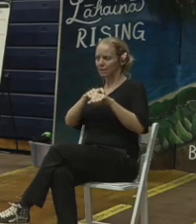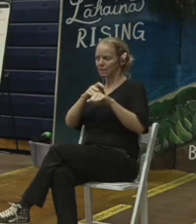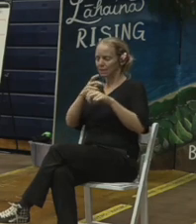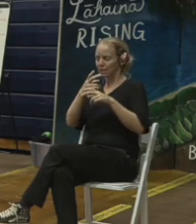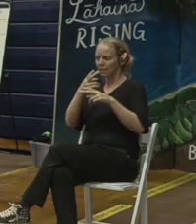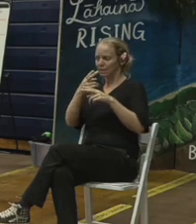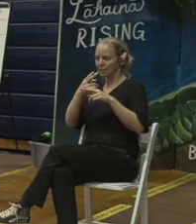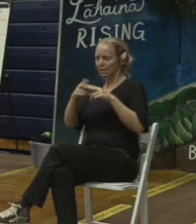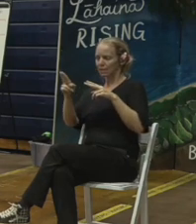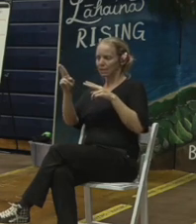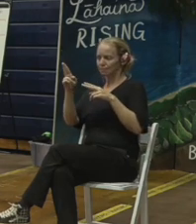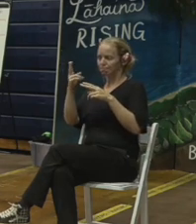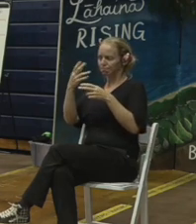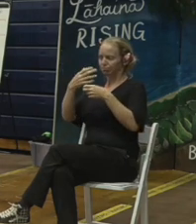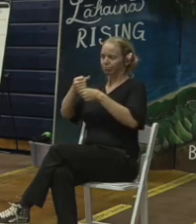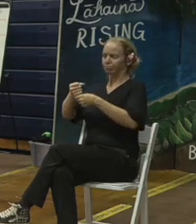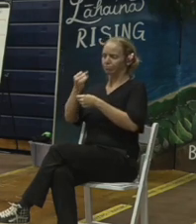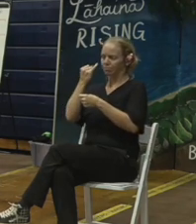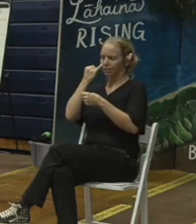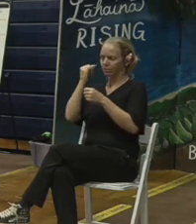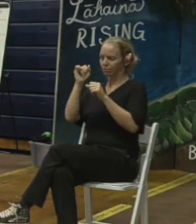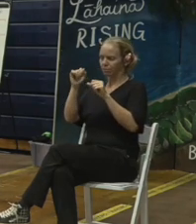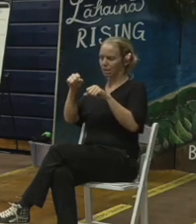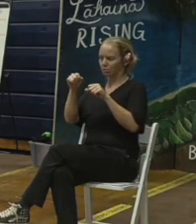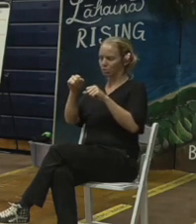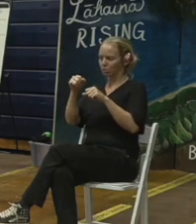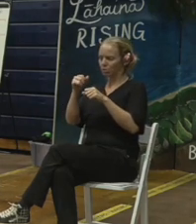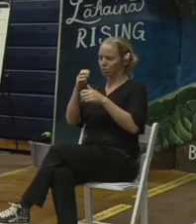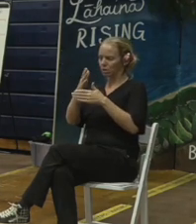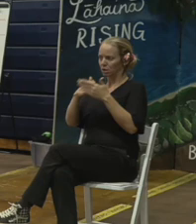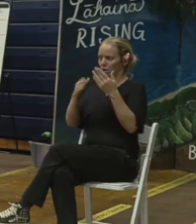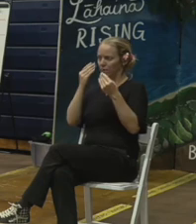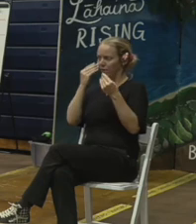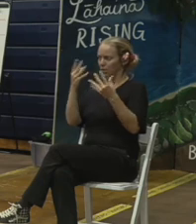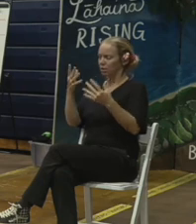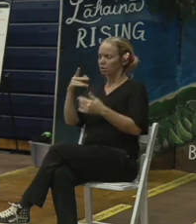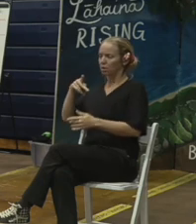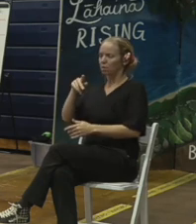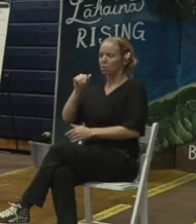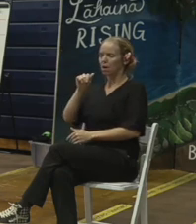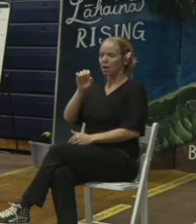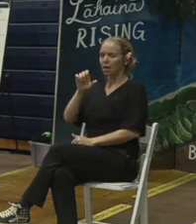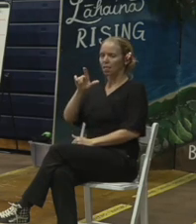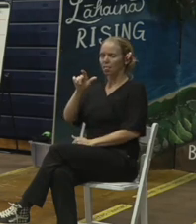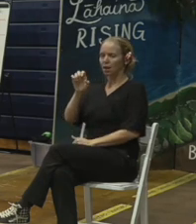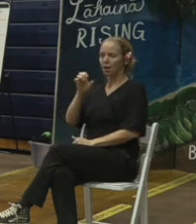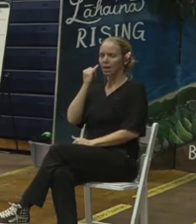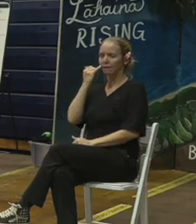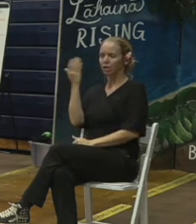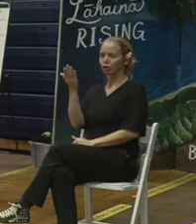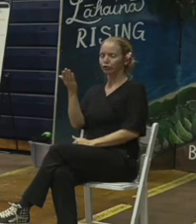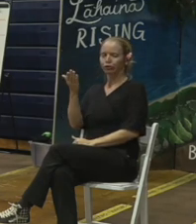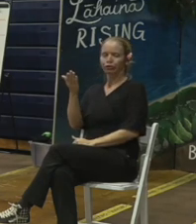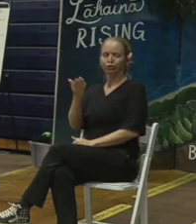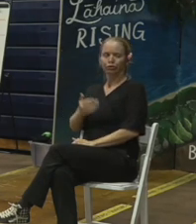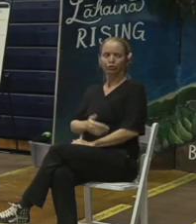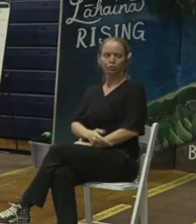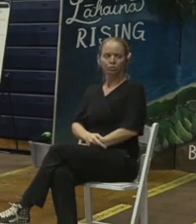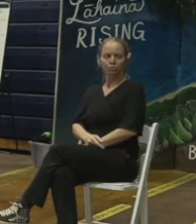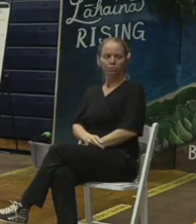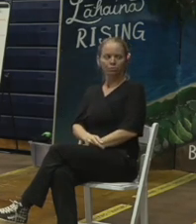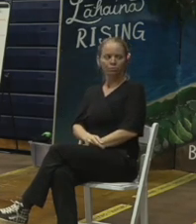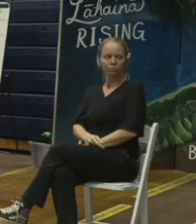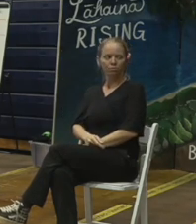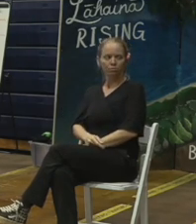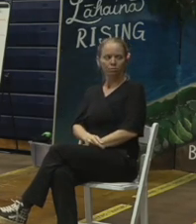concise and brief I'm told you wanted to share some information and Paele if you're here for Jordan do you